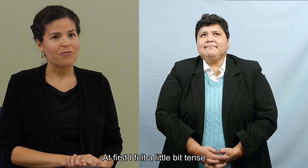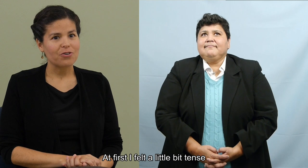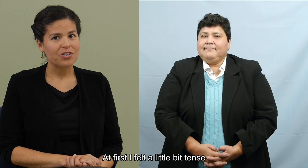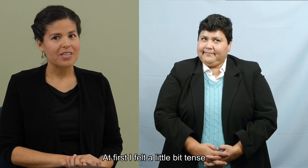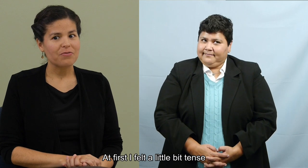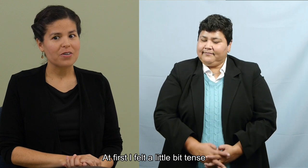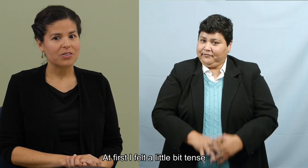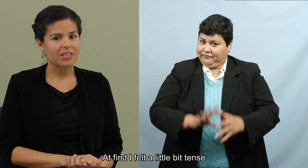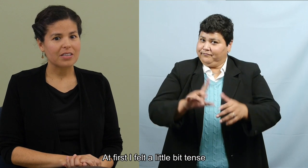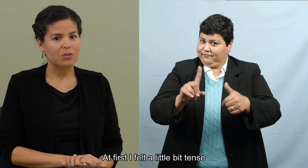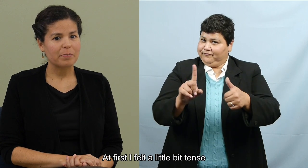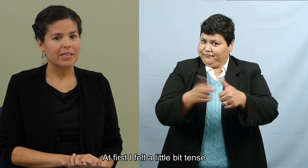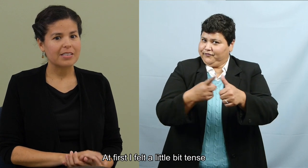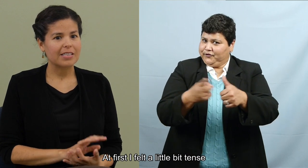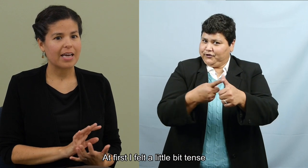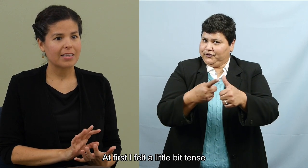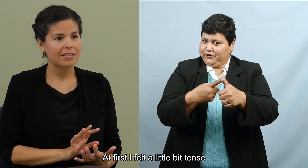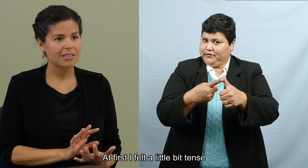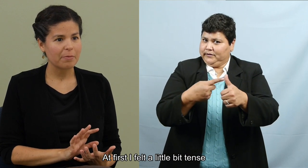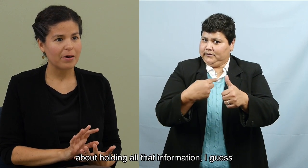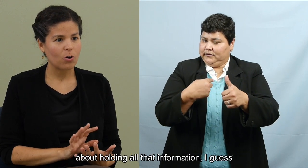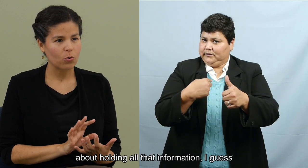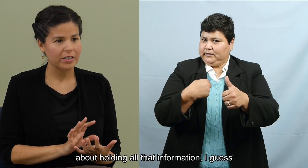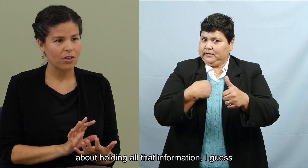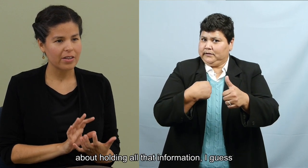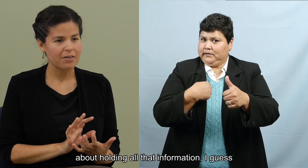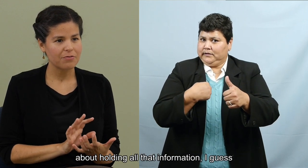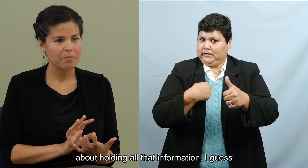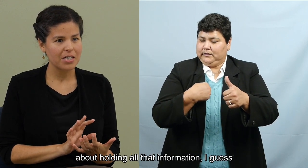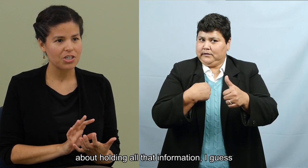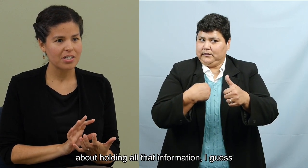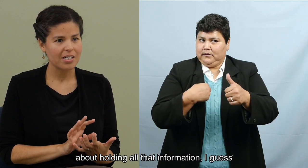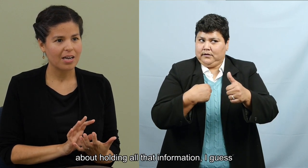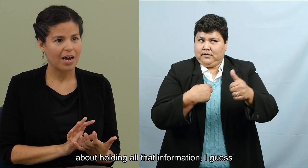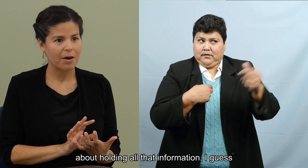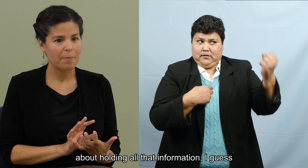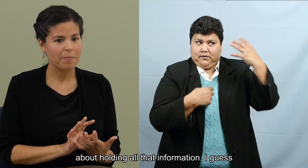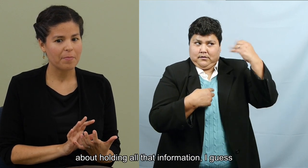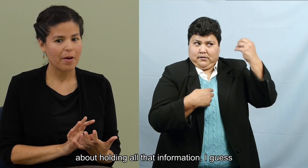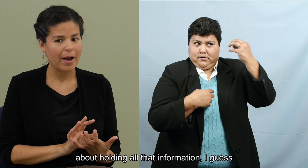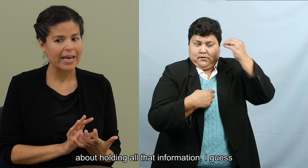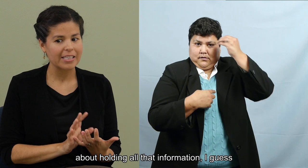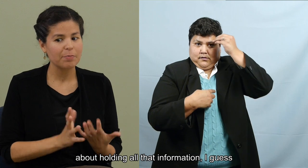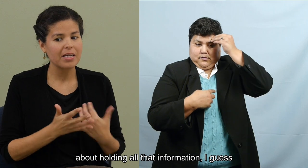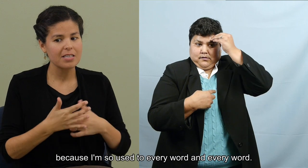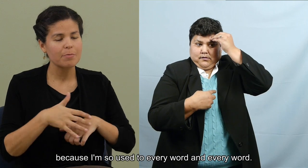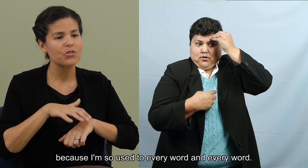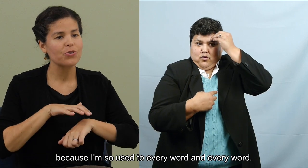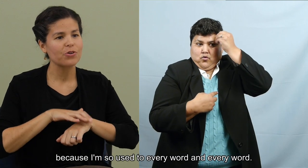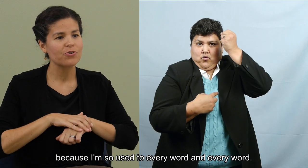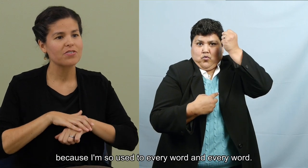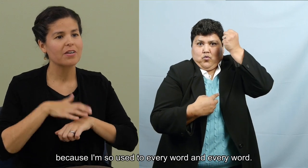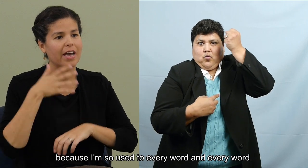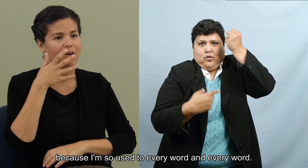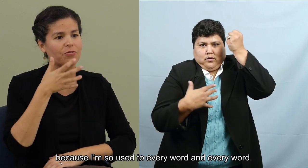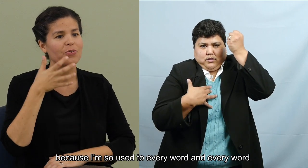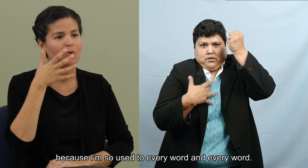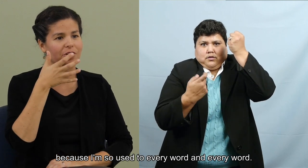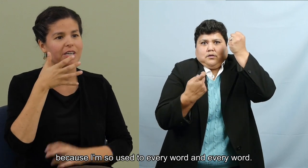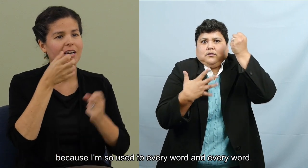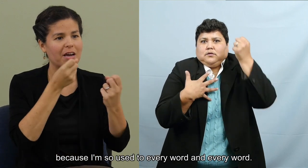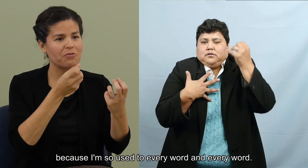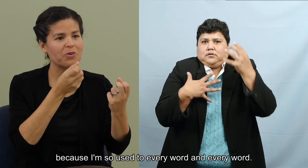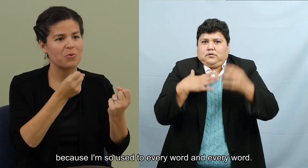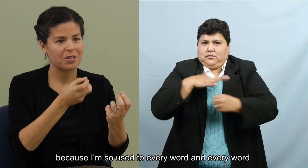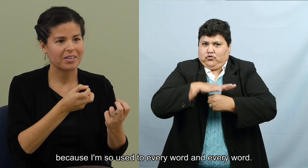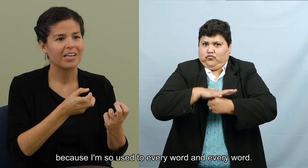At first, I felt a little bit tense about holding all that information. I guess because I'm so used to every